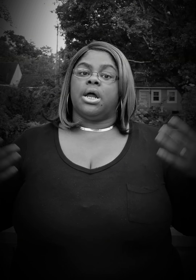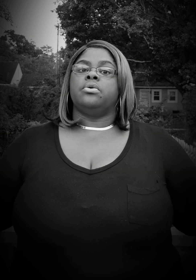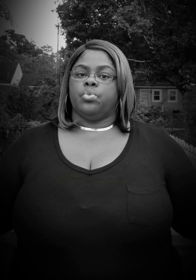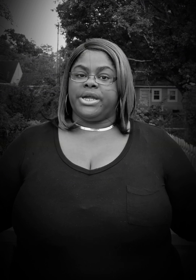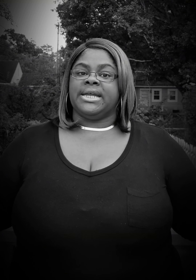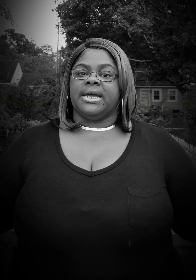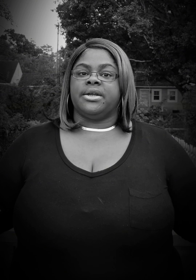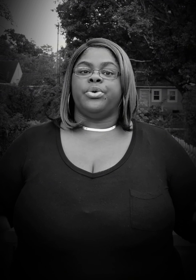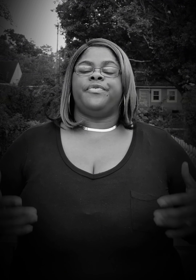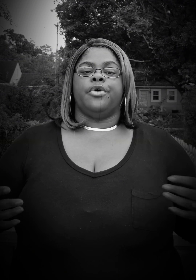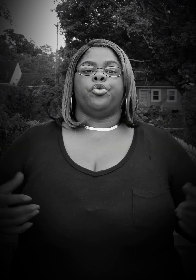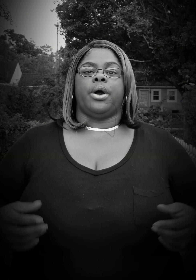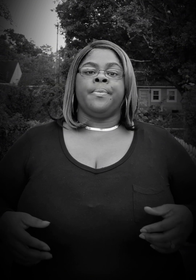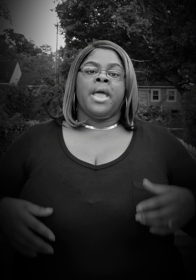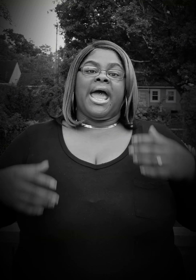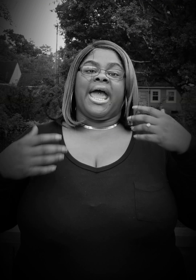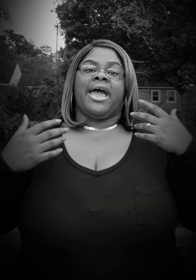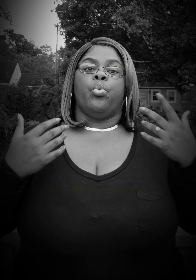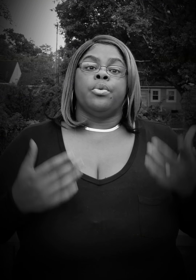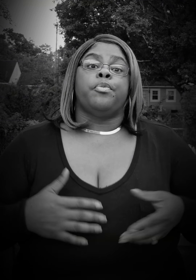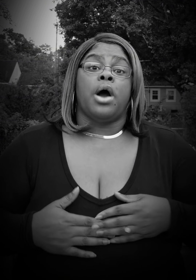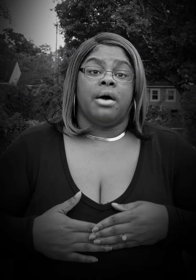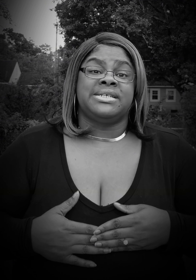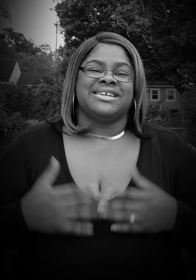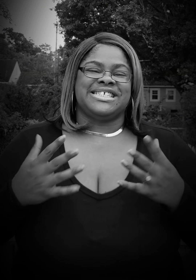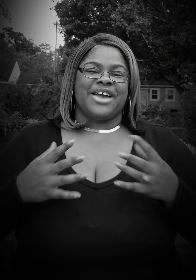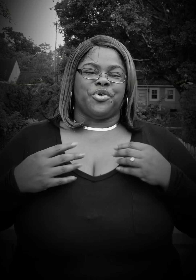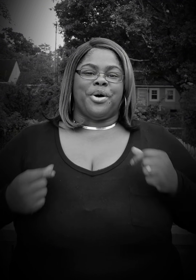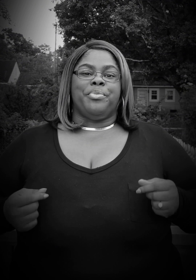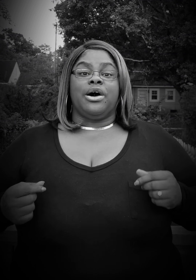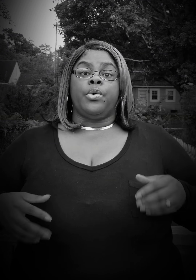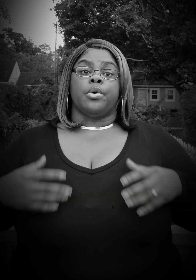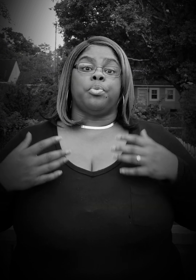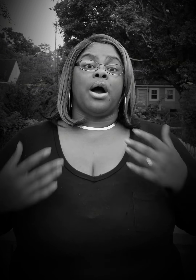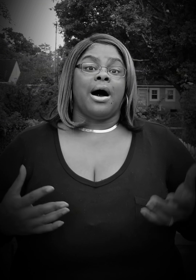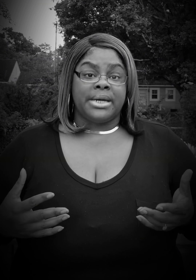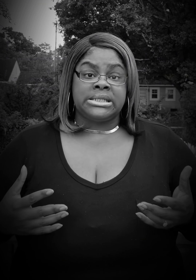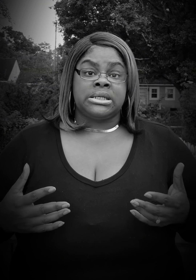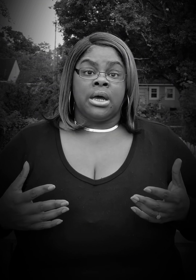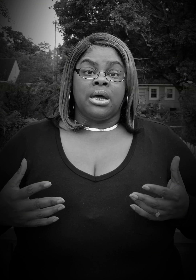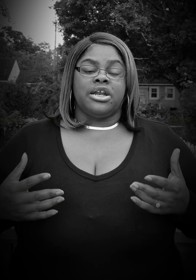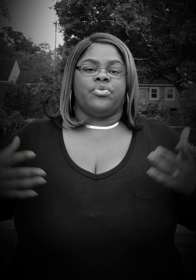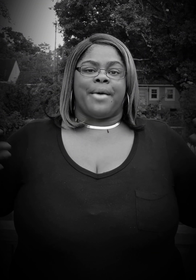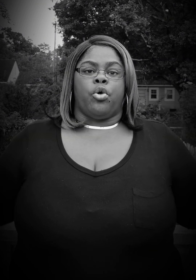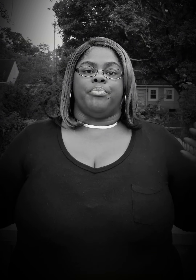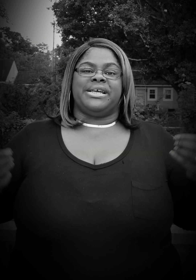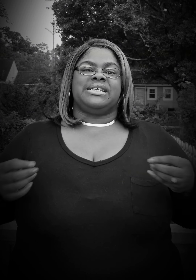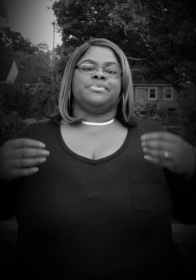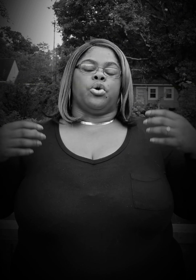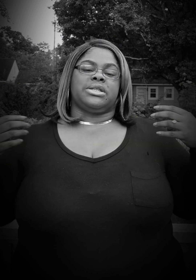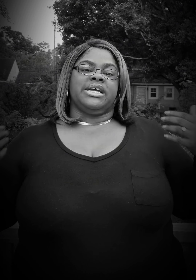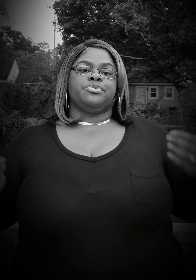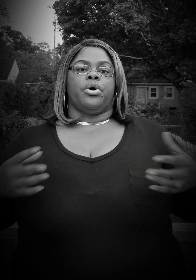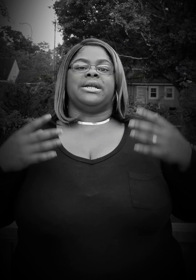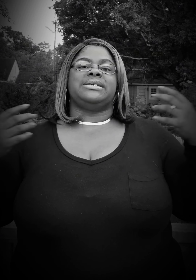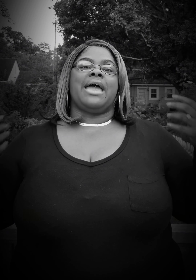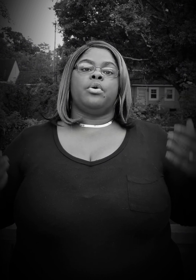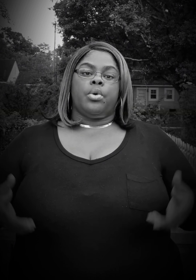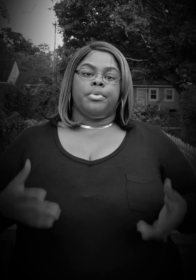you know, we did. We fell for it, and we were promised a safer mobile. We were promised, you know, that more business, more things, more entertainment will be